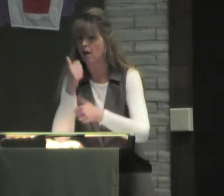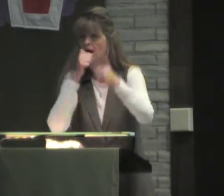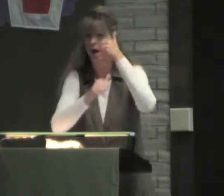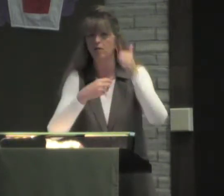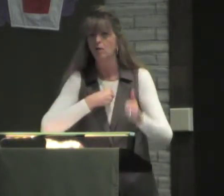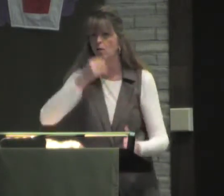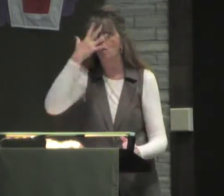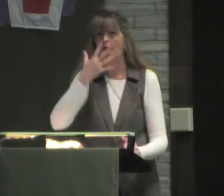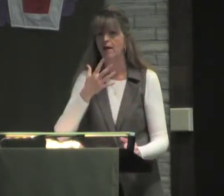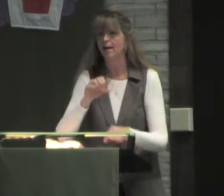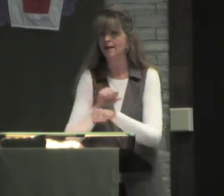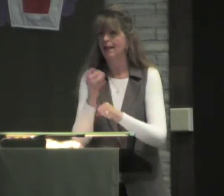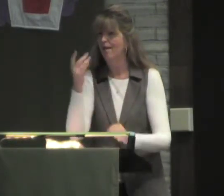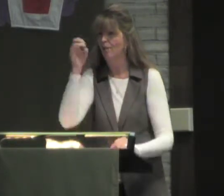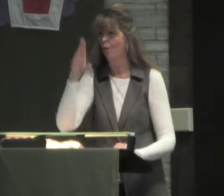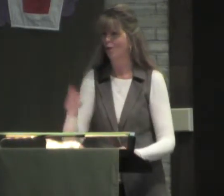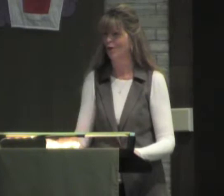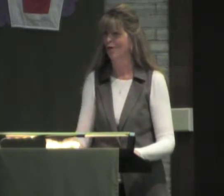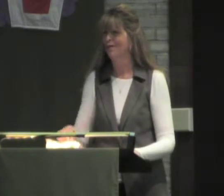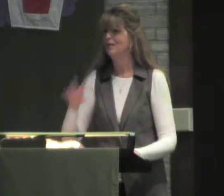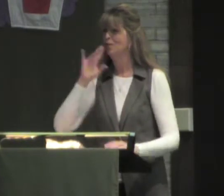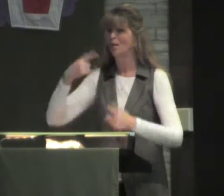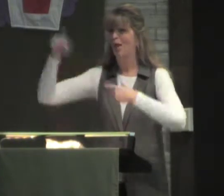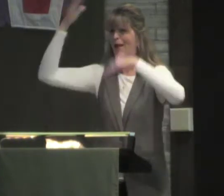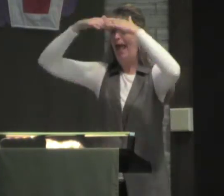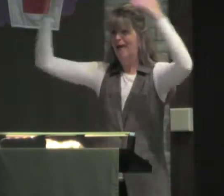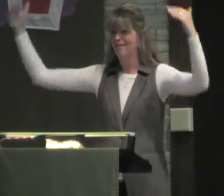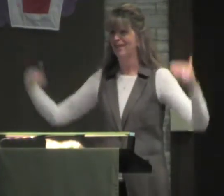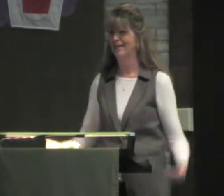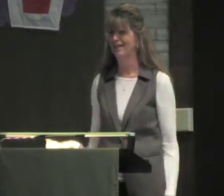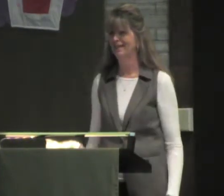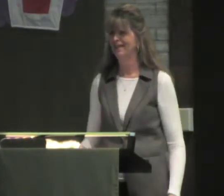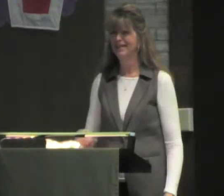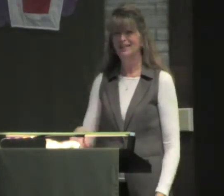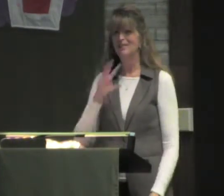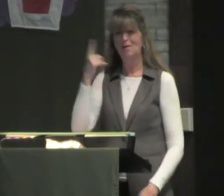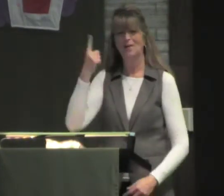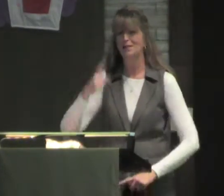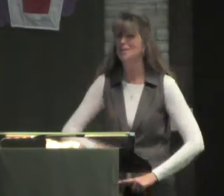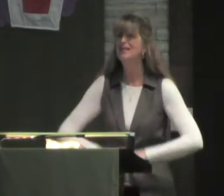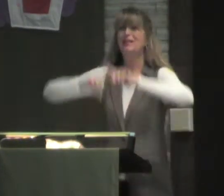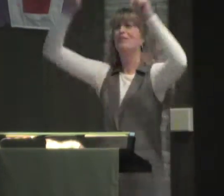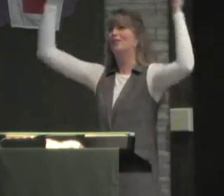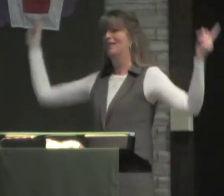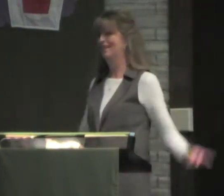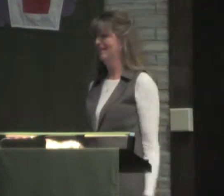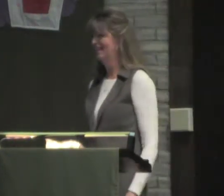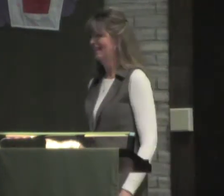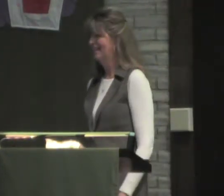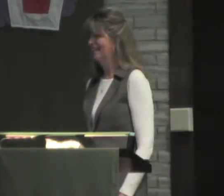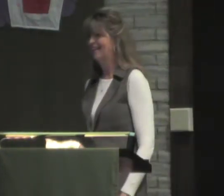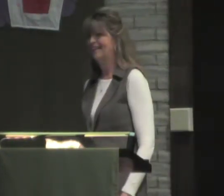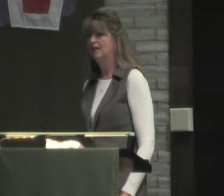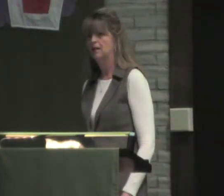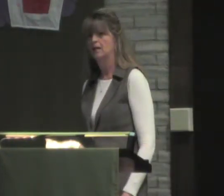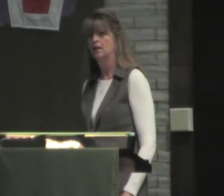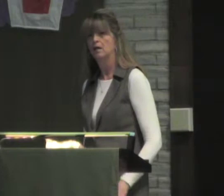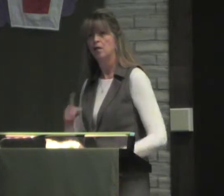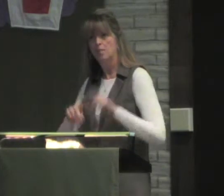And they're not talking about racial slavery. They're talking about or getting to heaven. They're